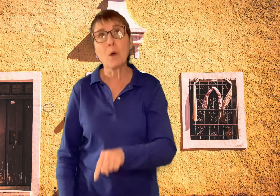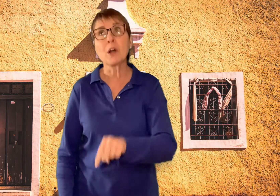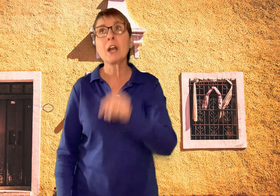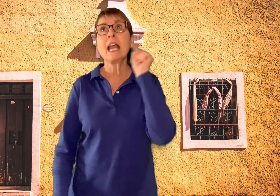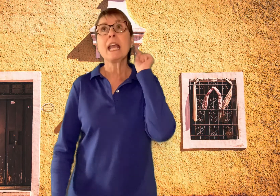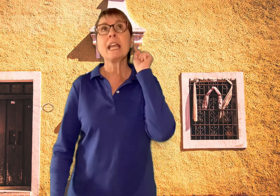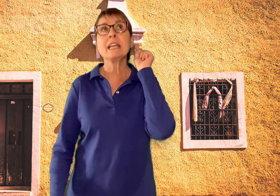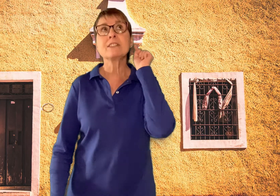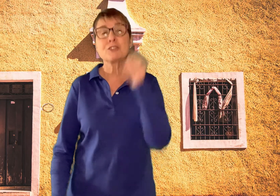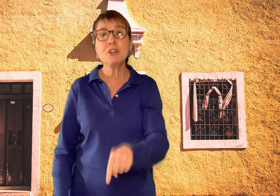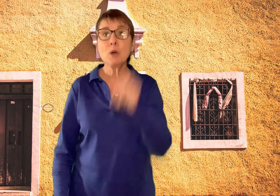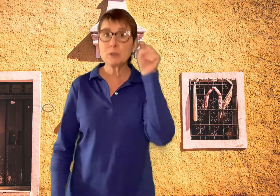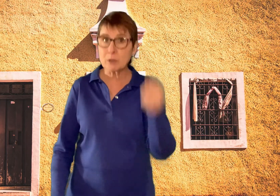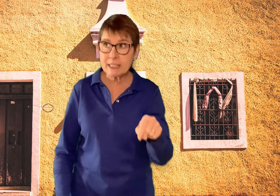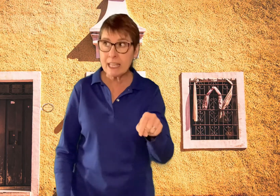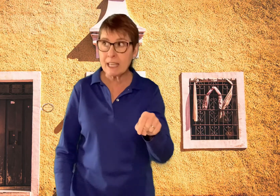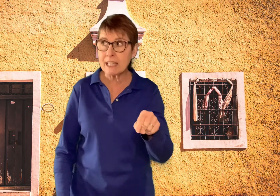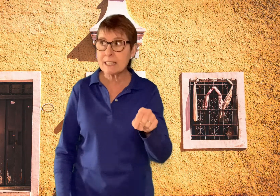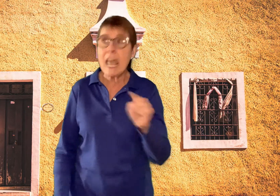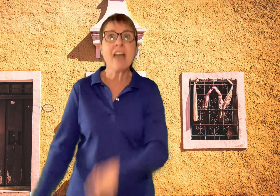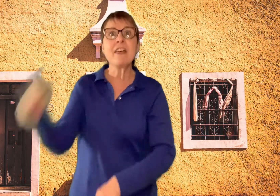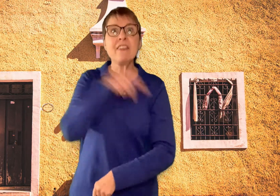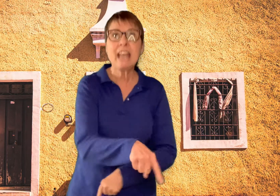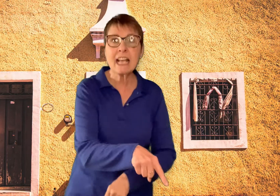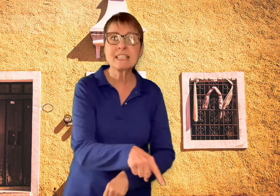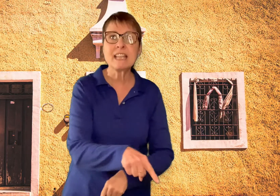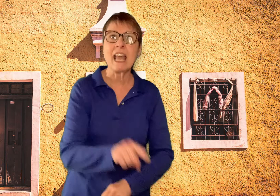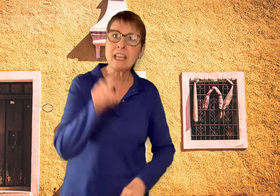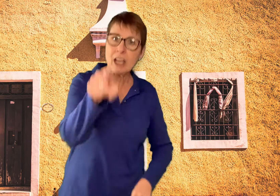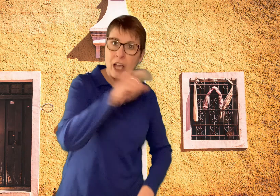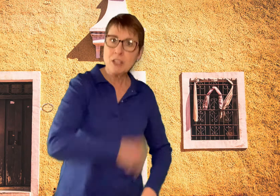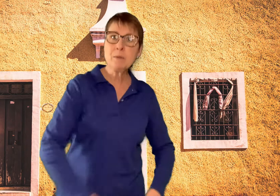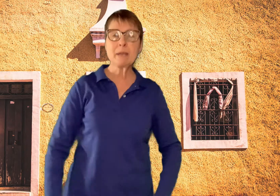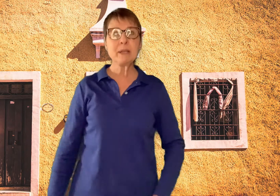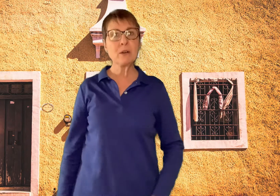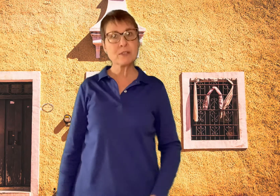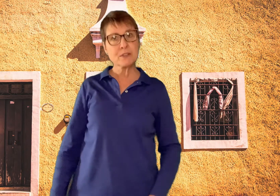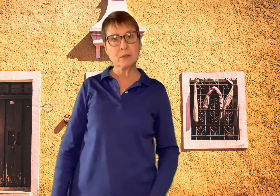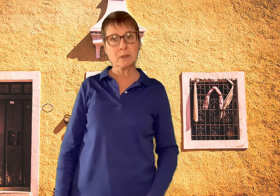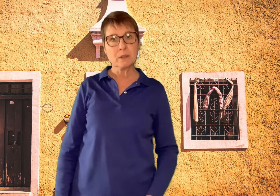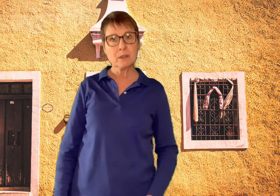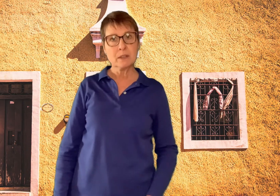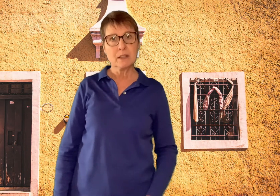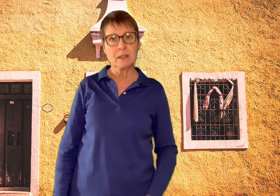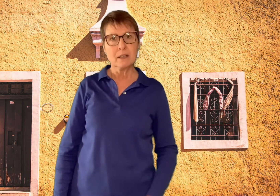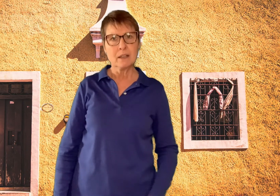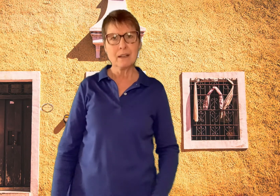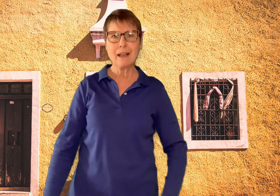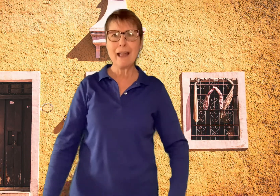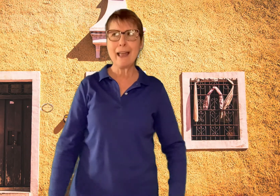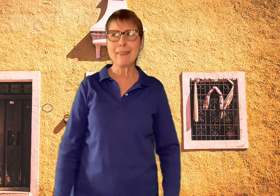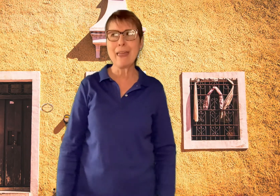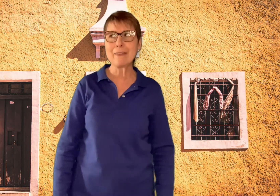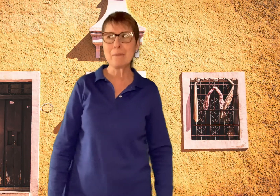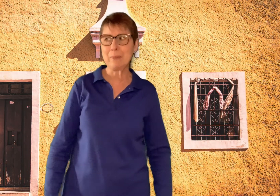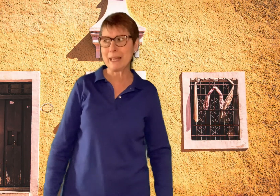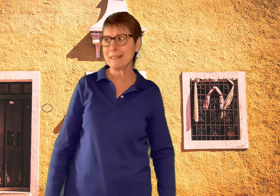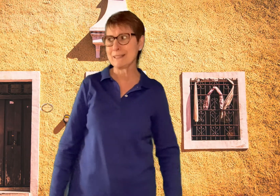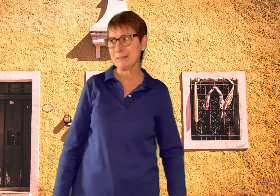it snowed tortillas. And then the next day you made me go to school. And then the bandits looked